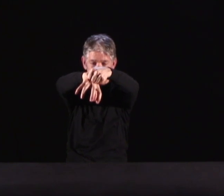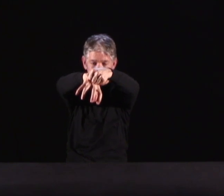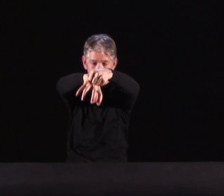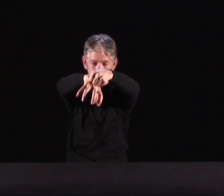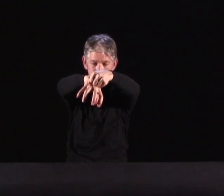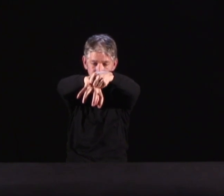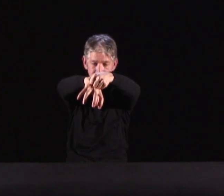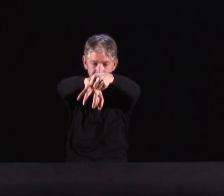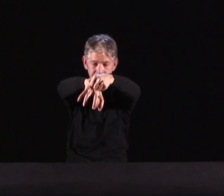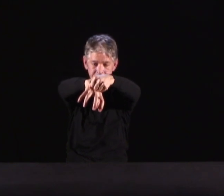forward.